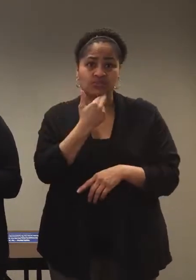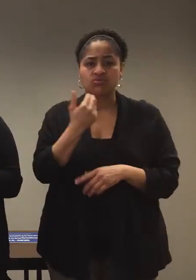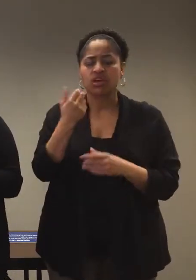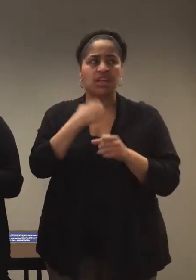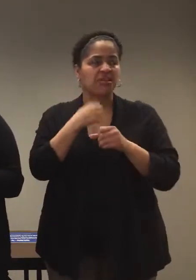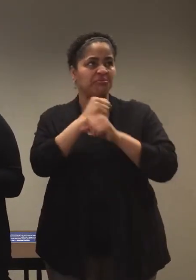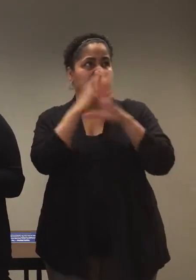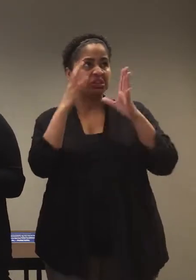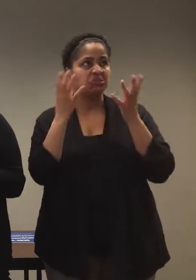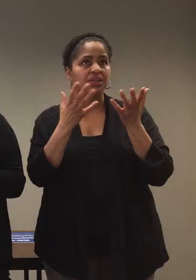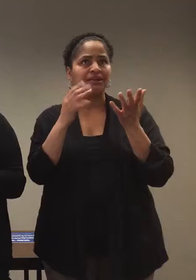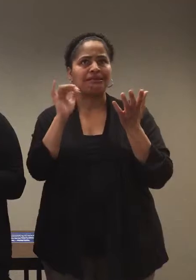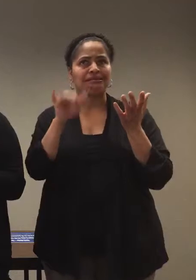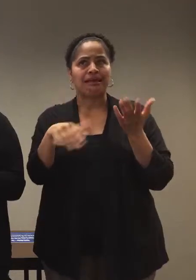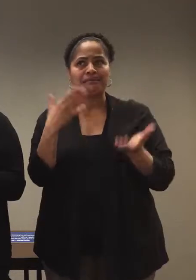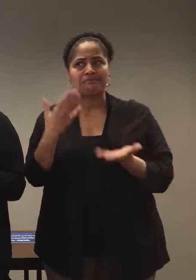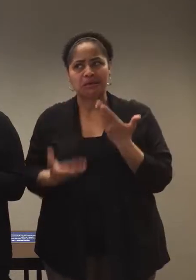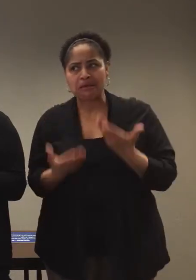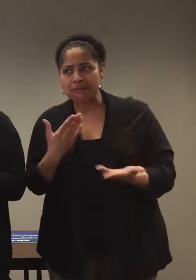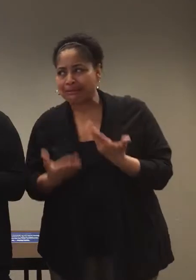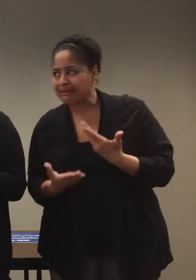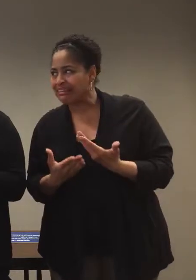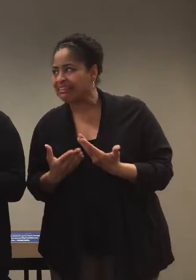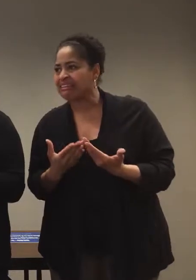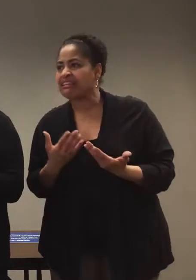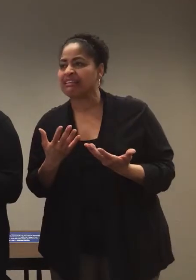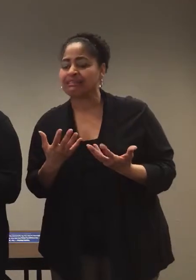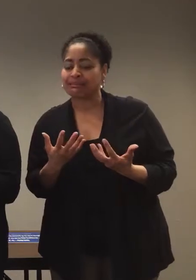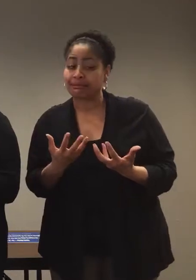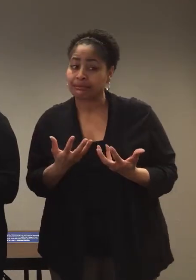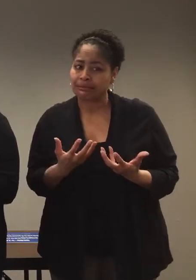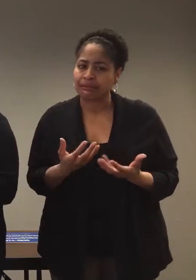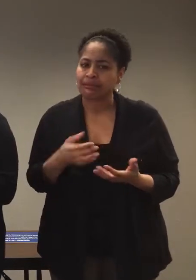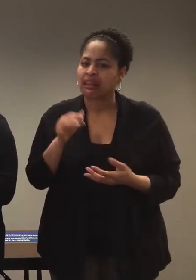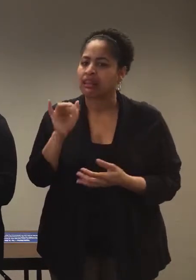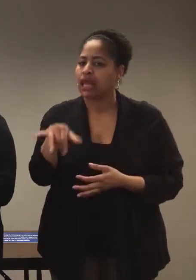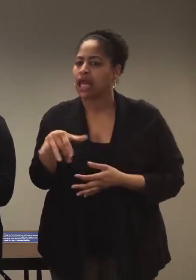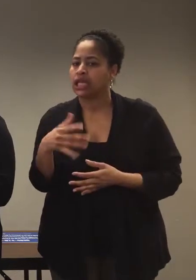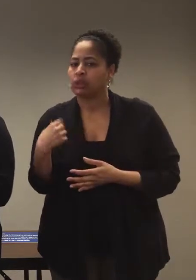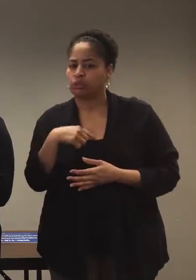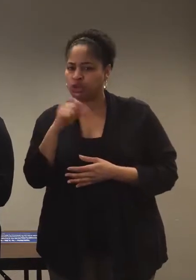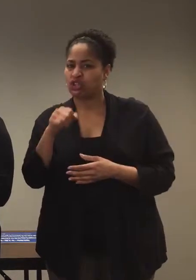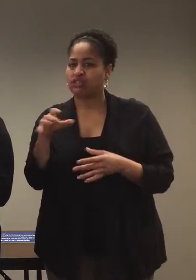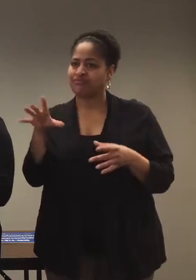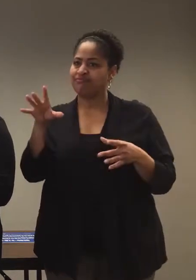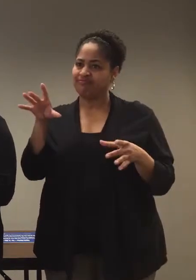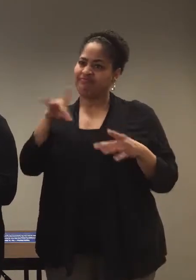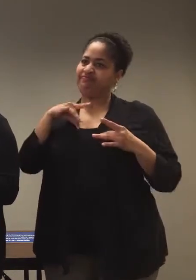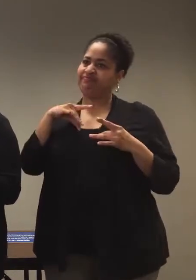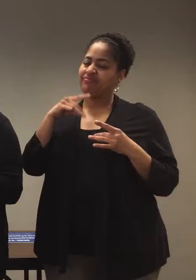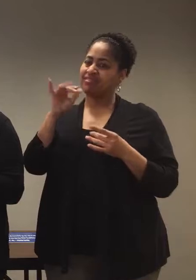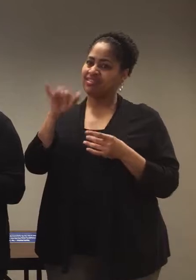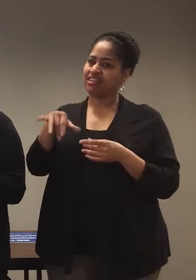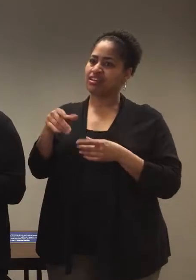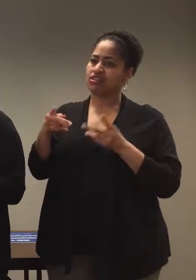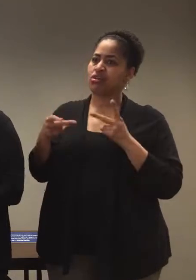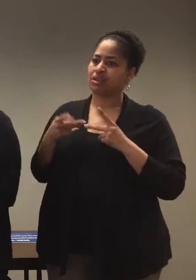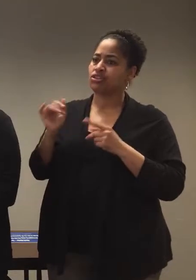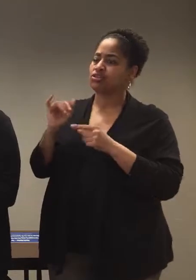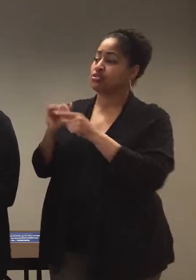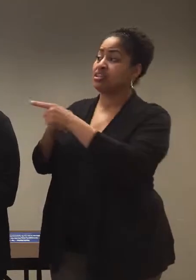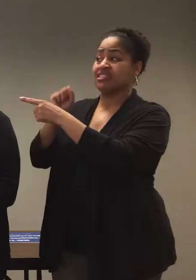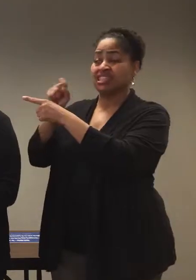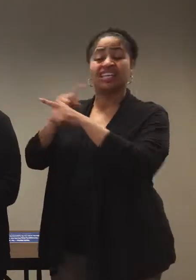I'm just picturing that you know maybe maybe that we could get it there. You can. So there have been some